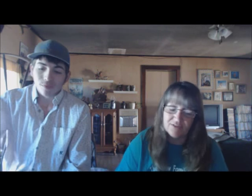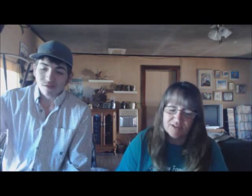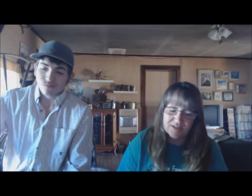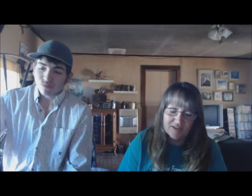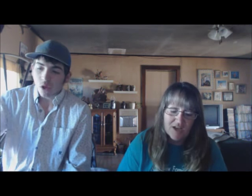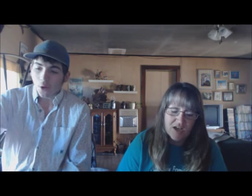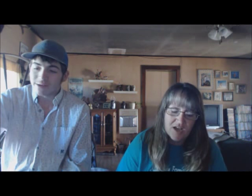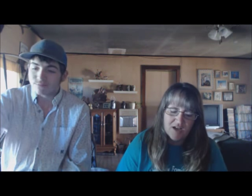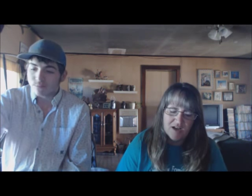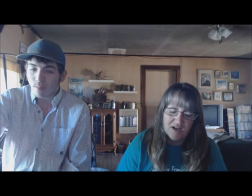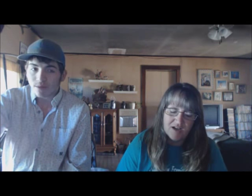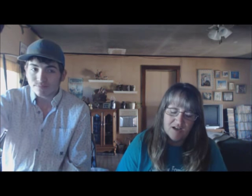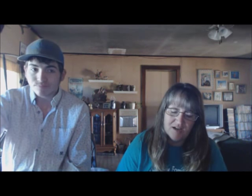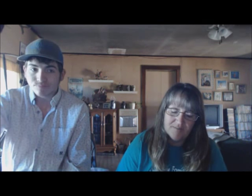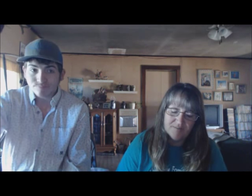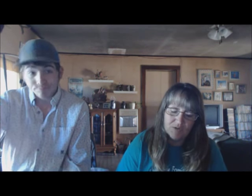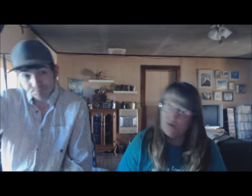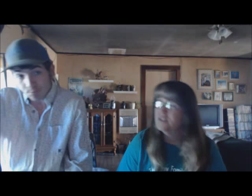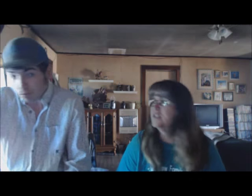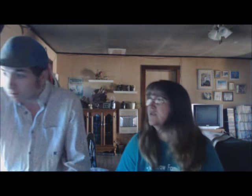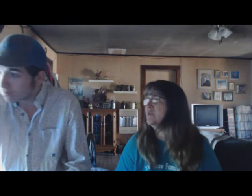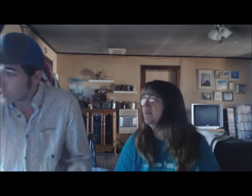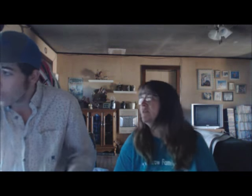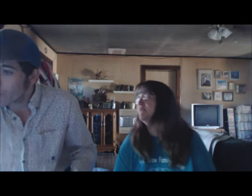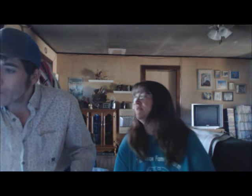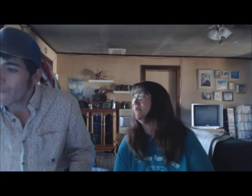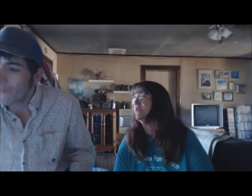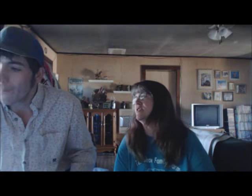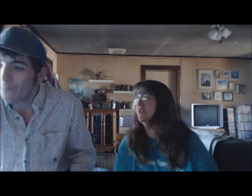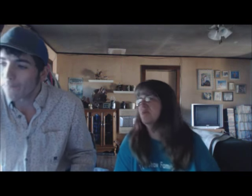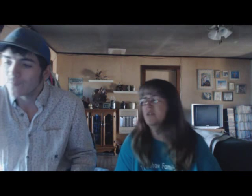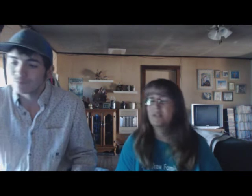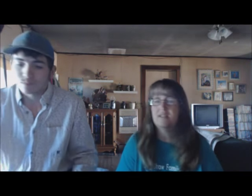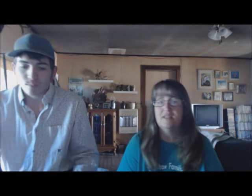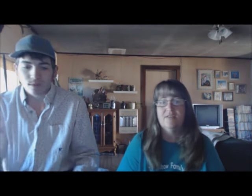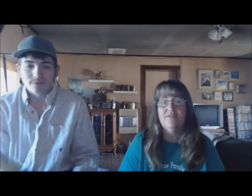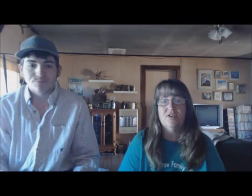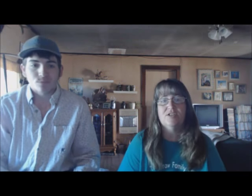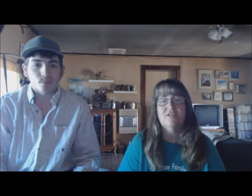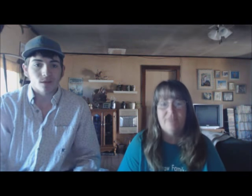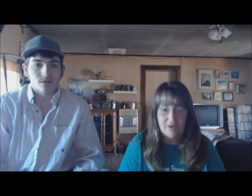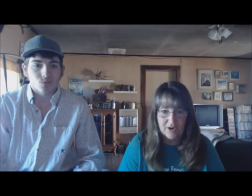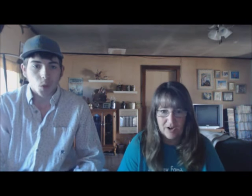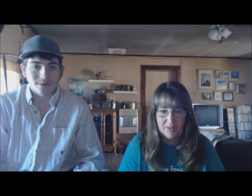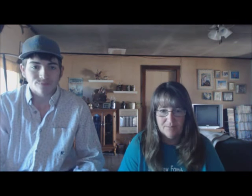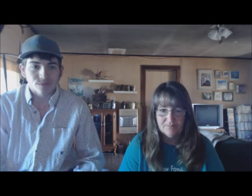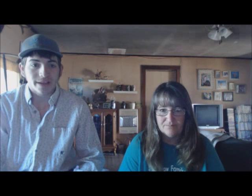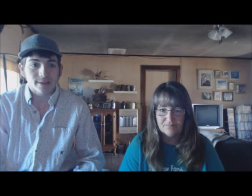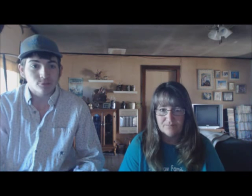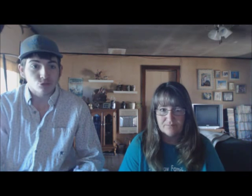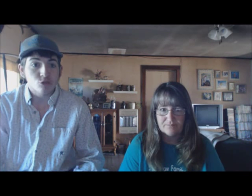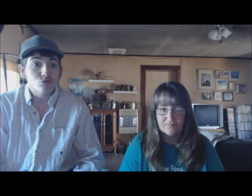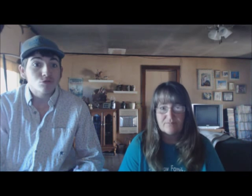not for this. Um, the horses. What do want on with the horses this week? Let's see. The first, the farrier came. They got new shoes.